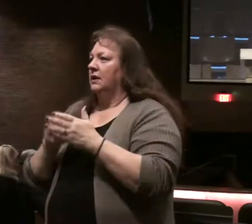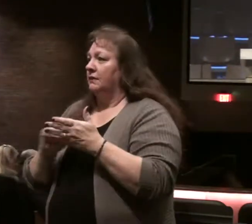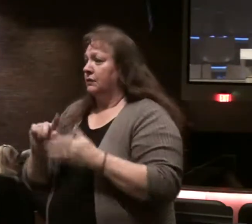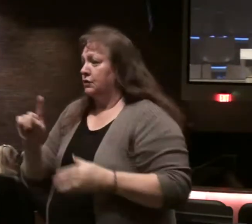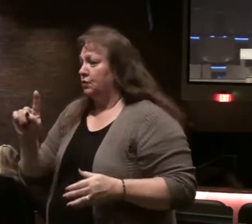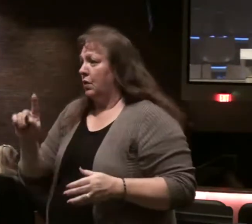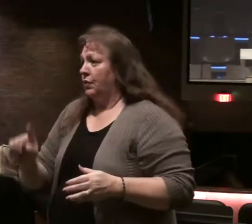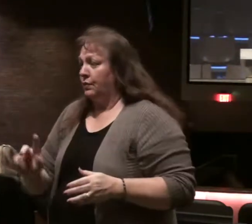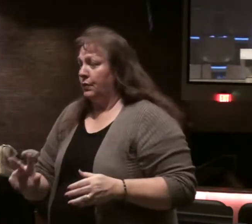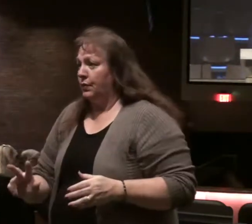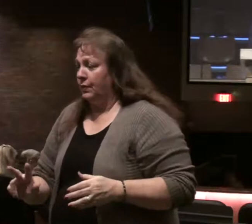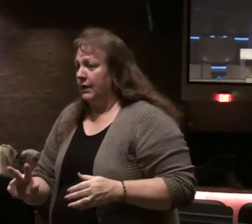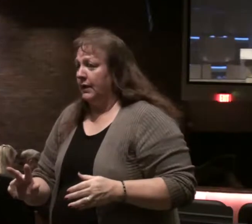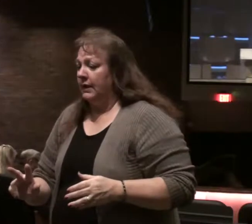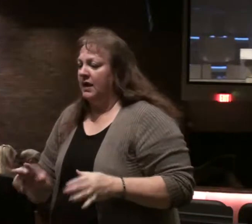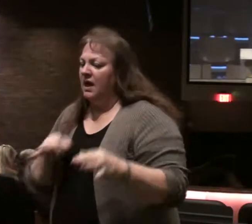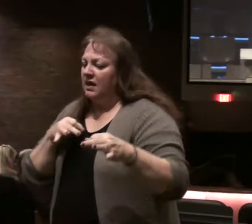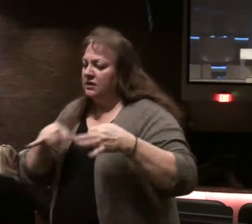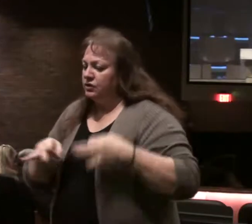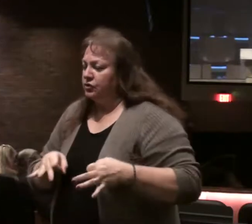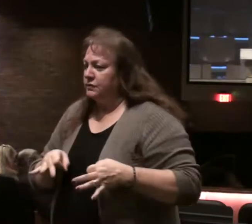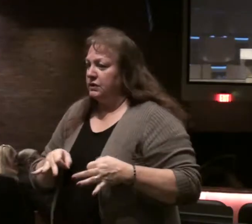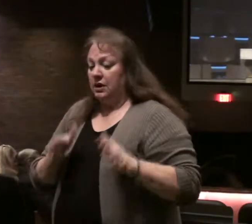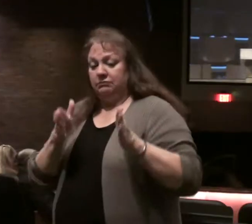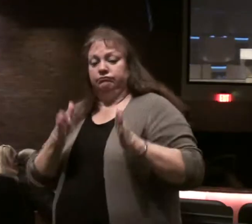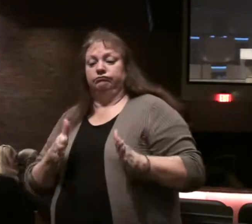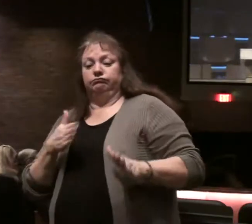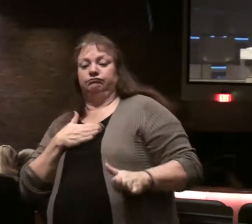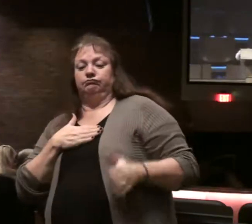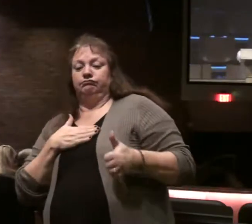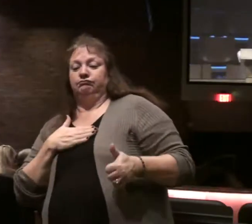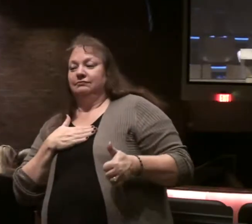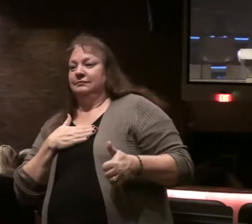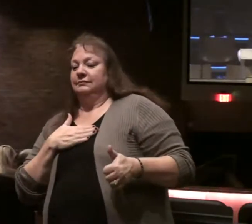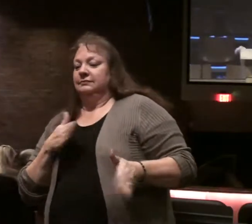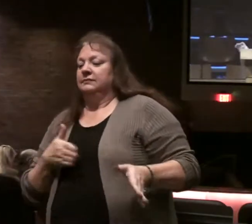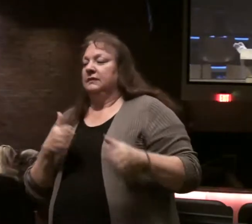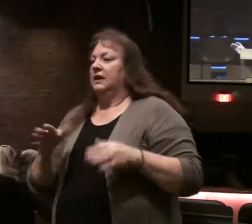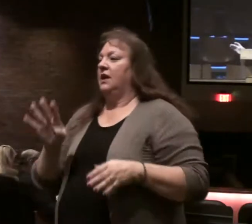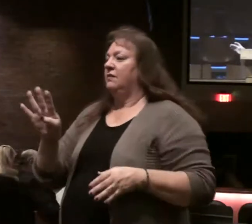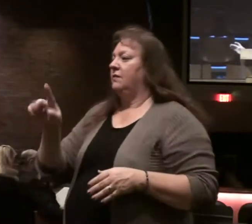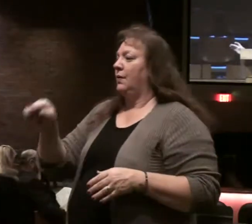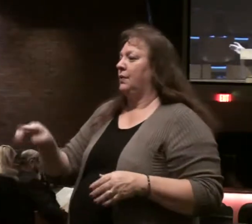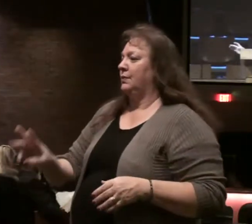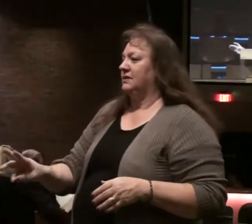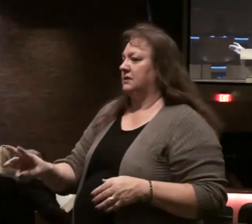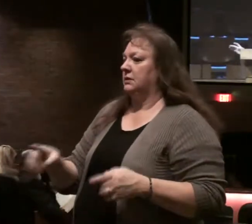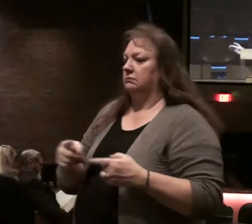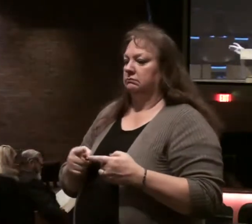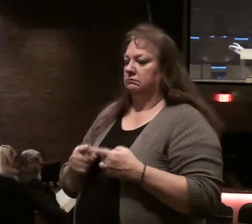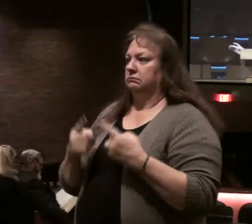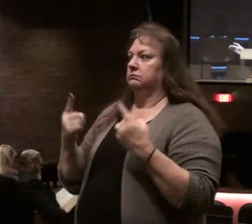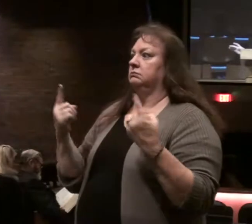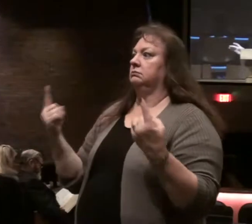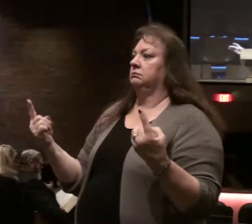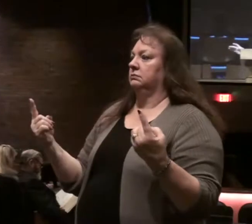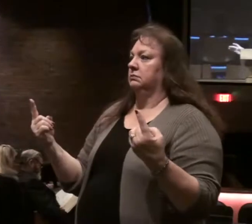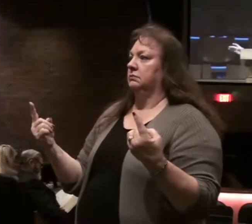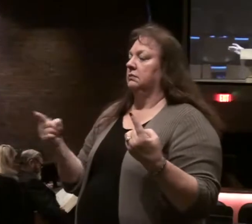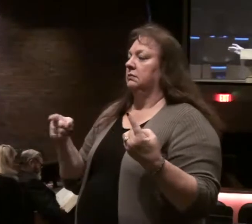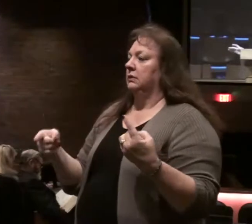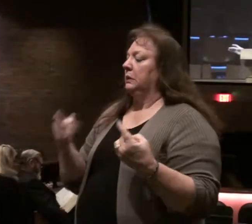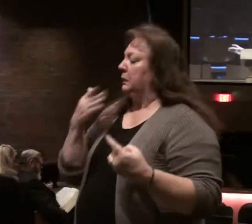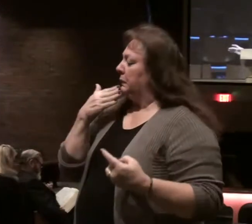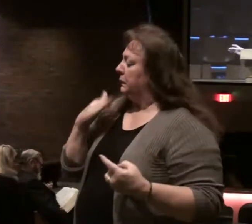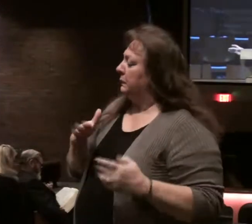verse 1 through 3 a description of the blessed person now verse 4 to 6 a strong contrast a description